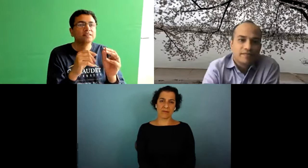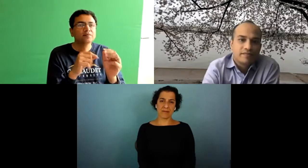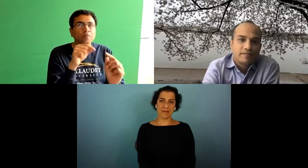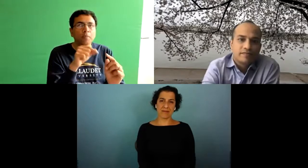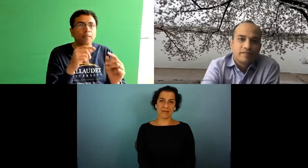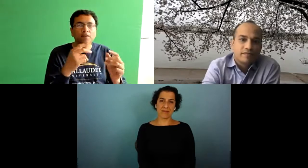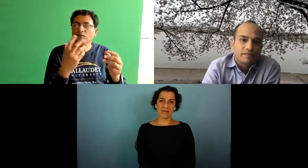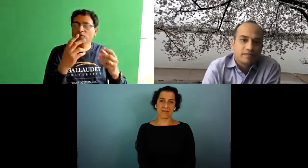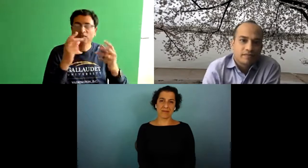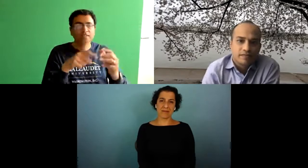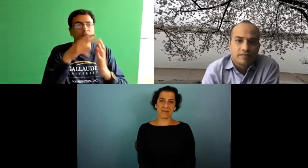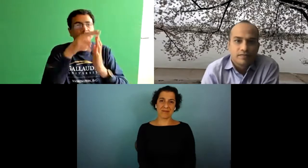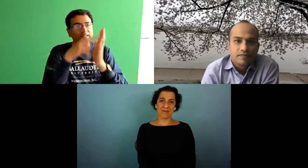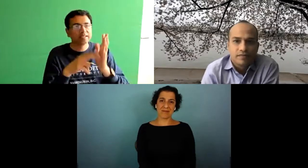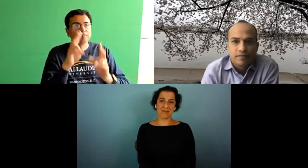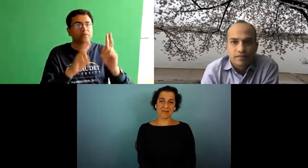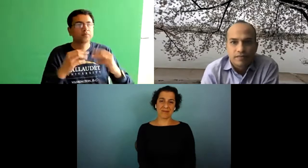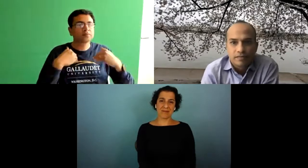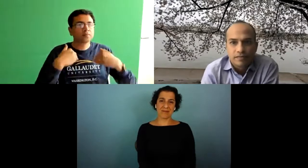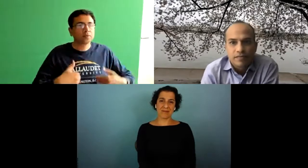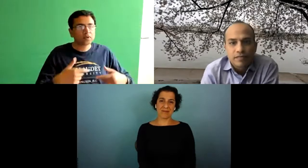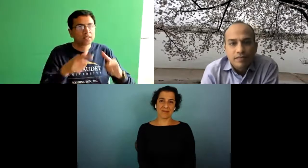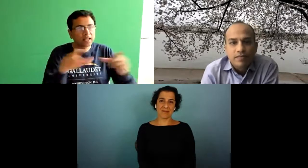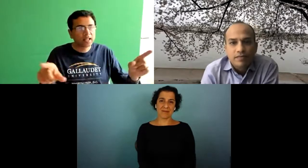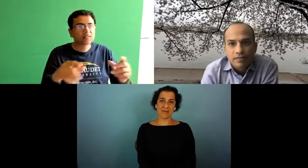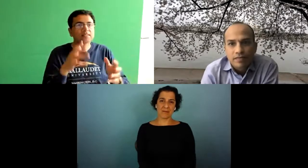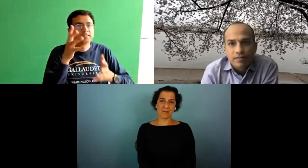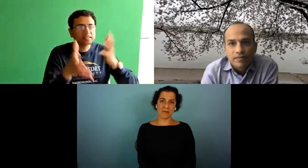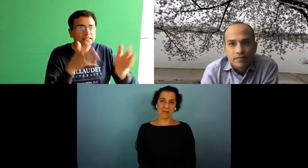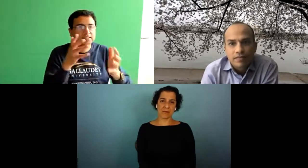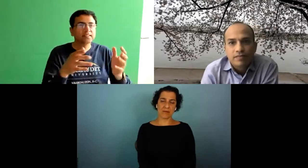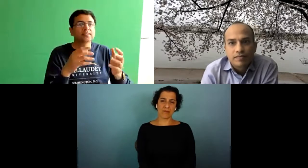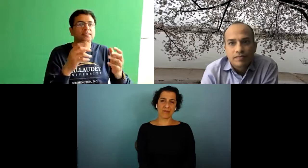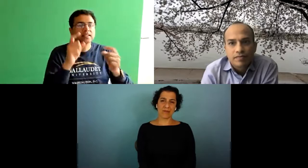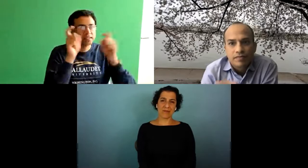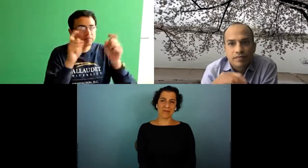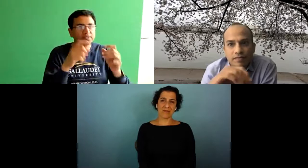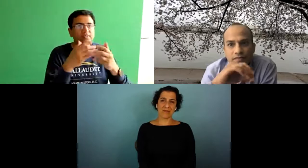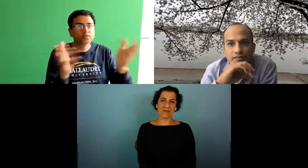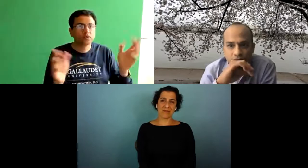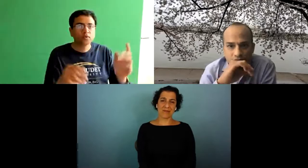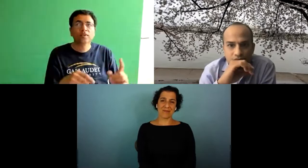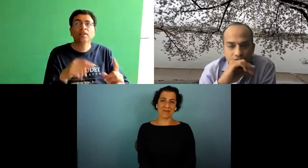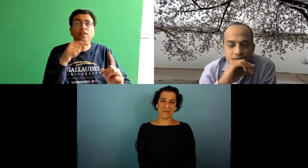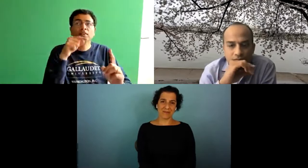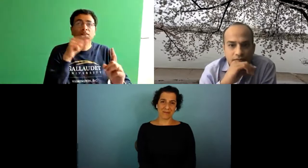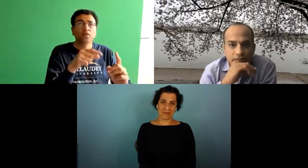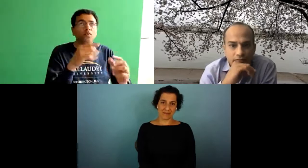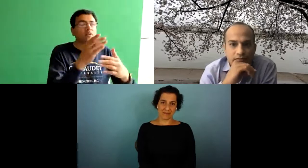think that supplying video and audio is enough but that's not it that's not that's not all that we rely on we really